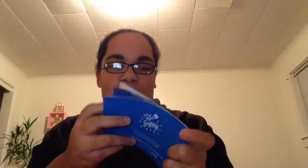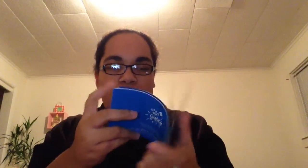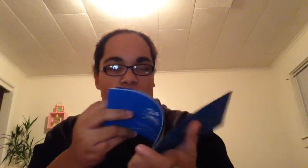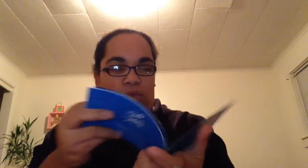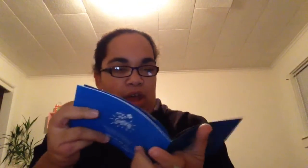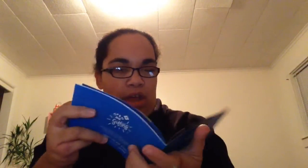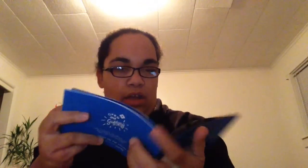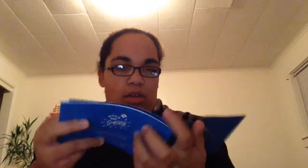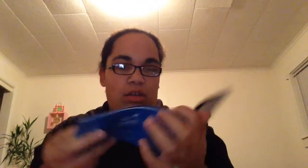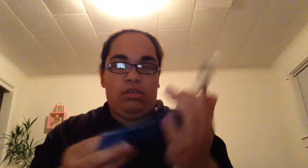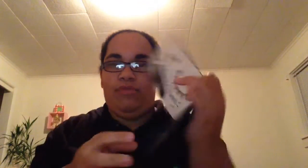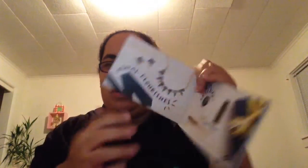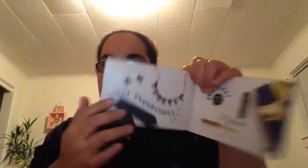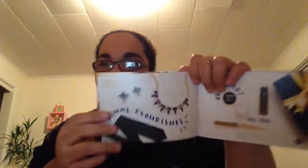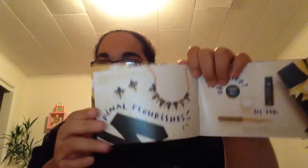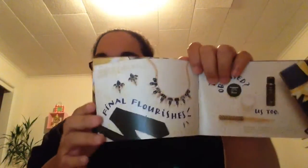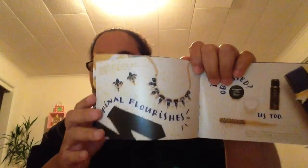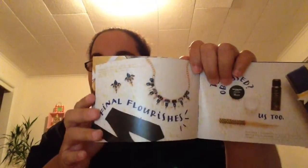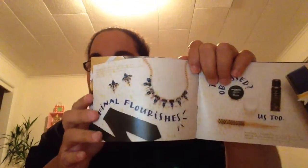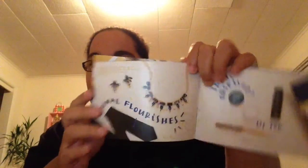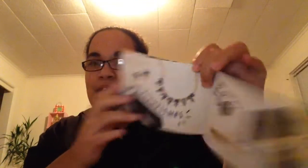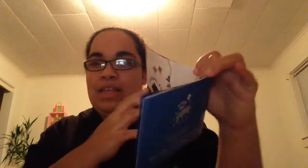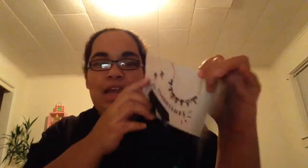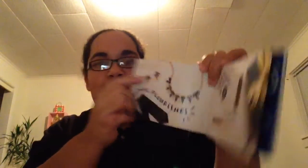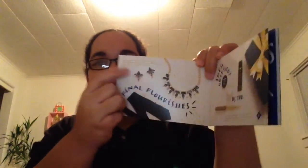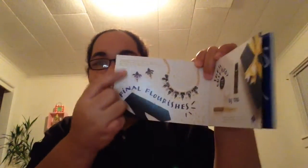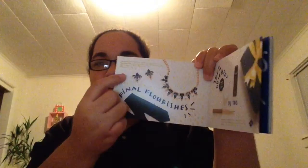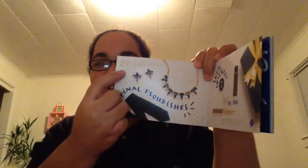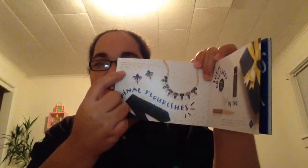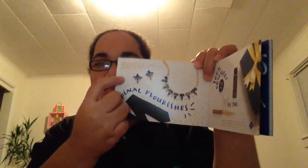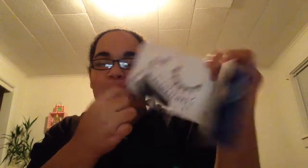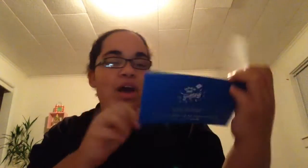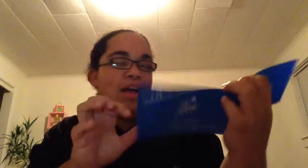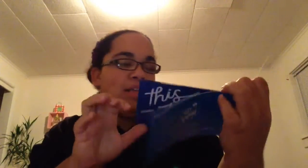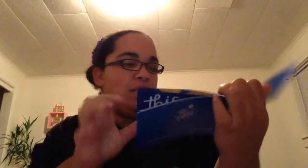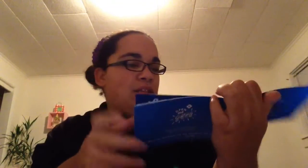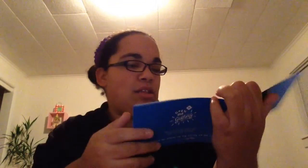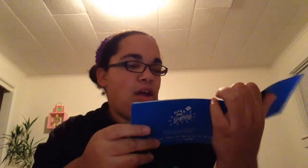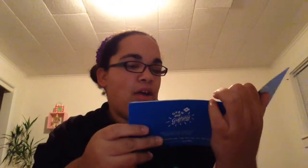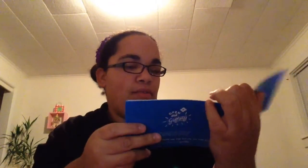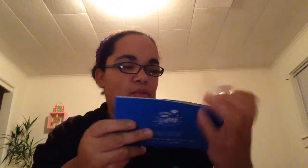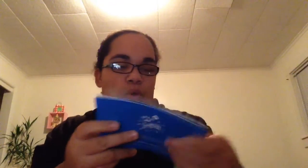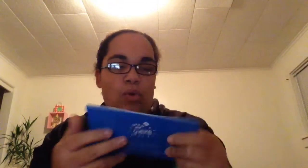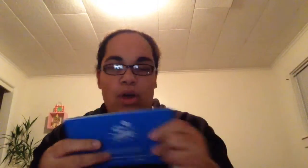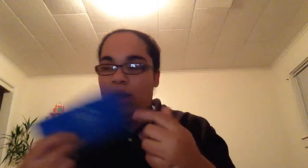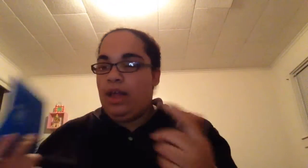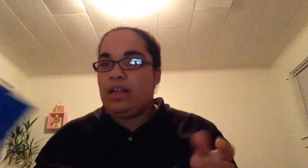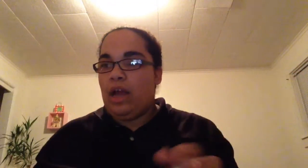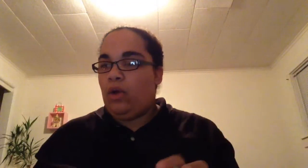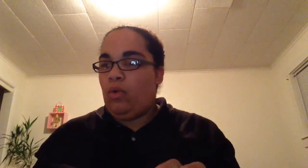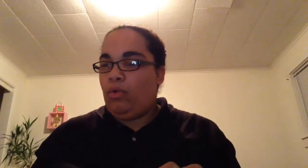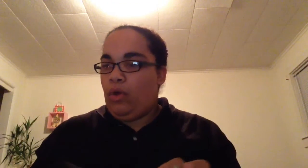know like for example this and it tells you the price and stuff so that's got cool though